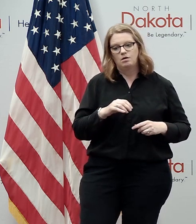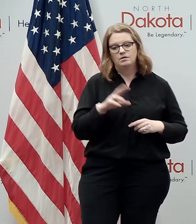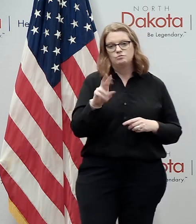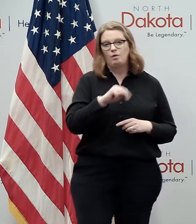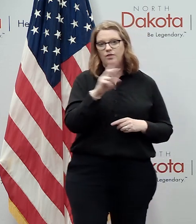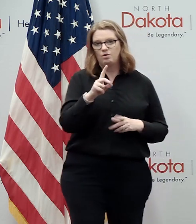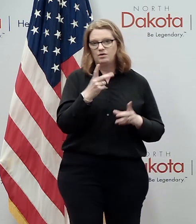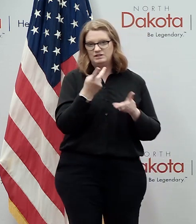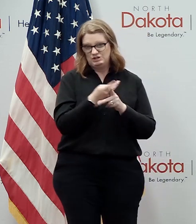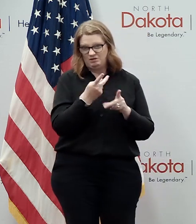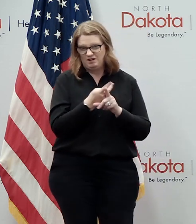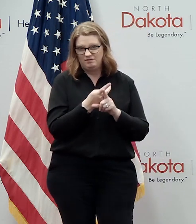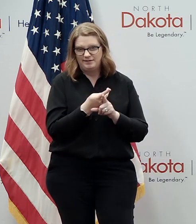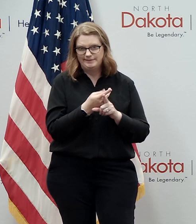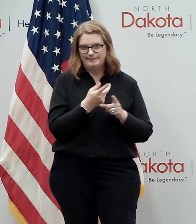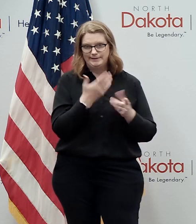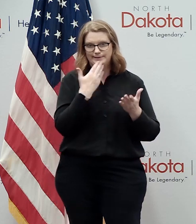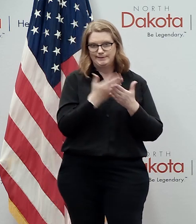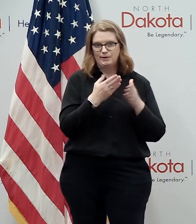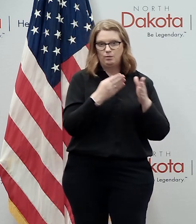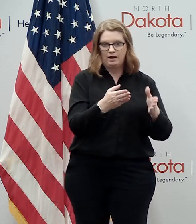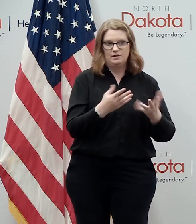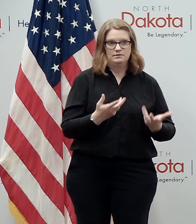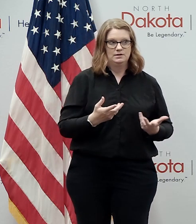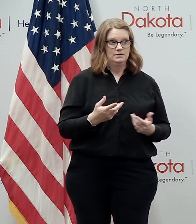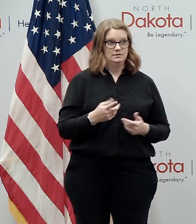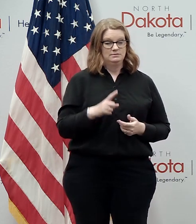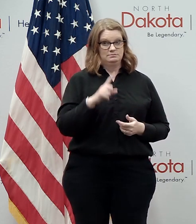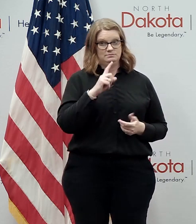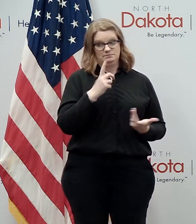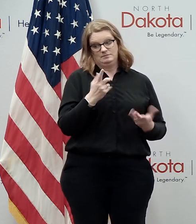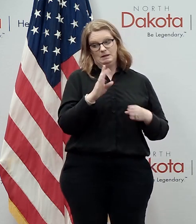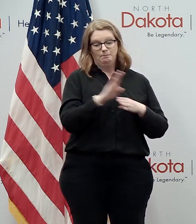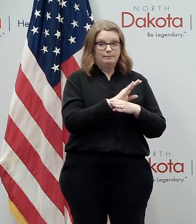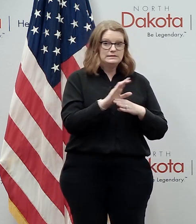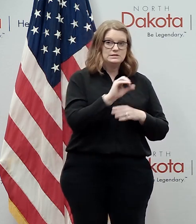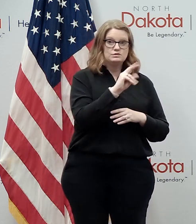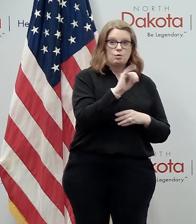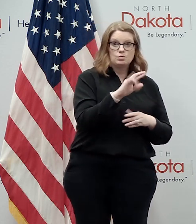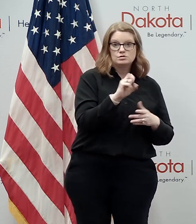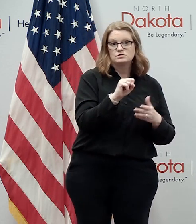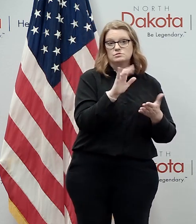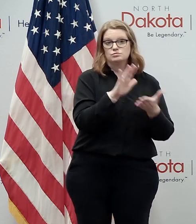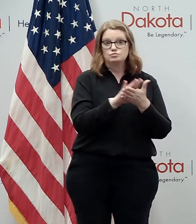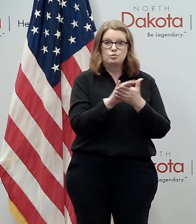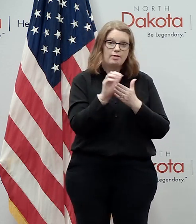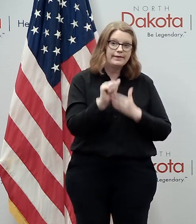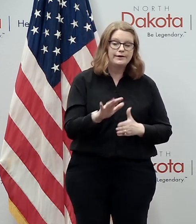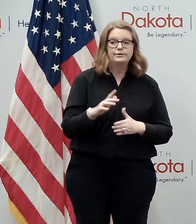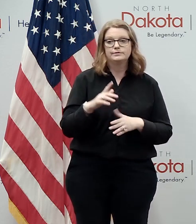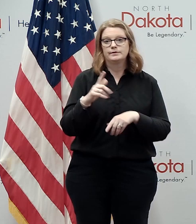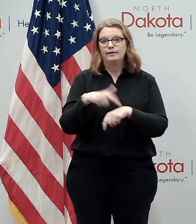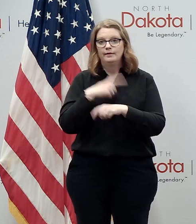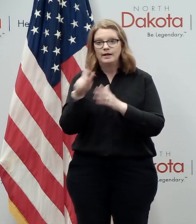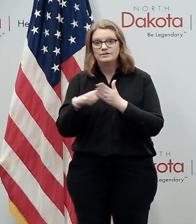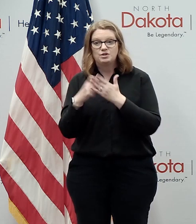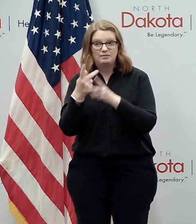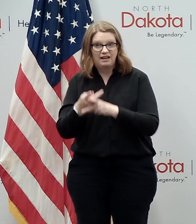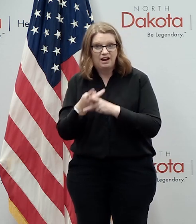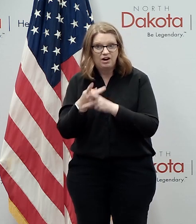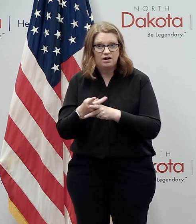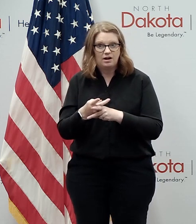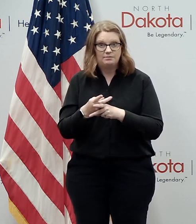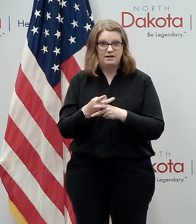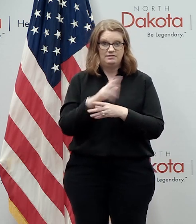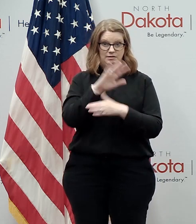a a smart way and i again i want to thank you know everybody i mean you know business owners school leaders long-term care citizens i mean this was a team